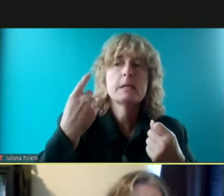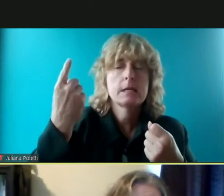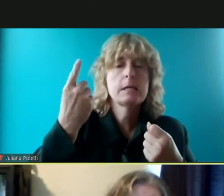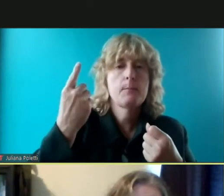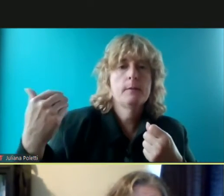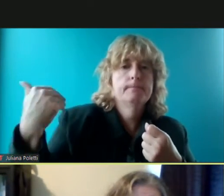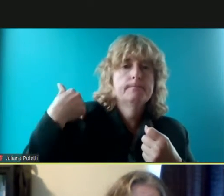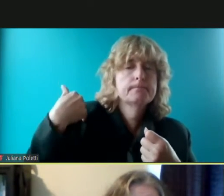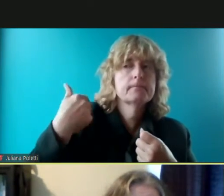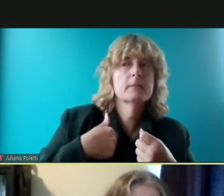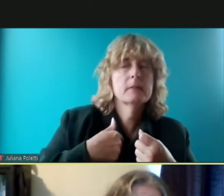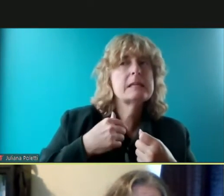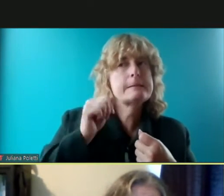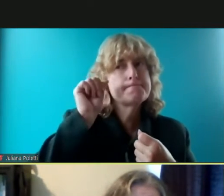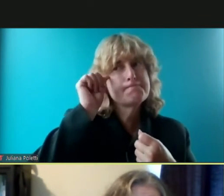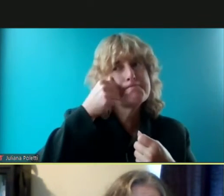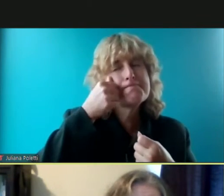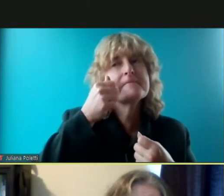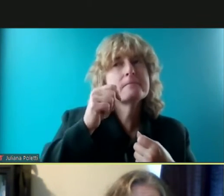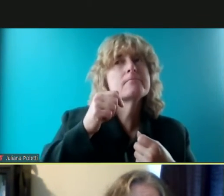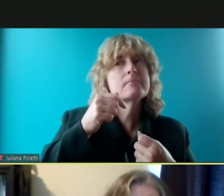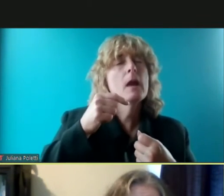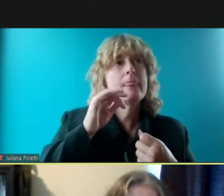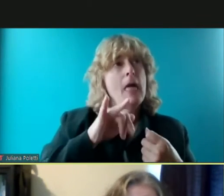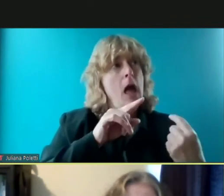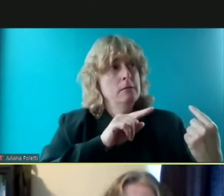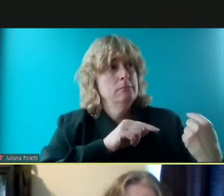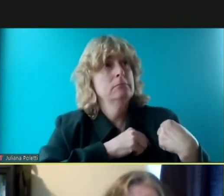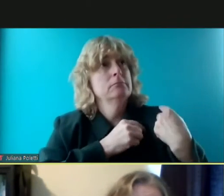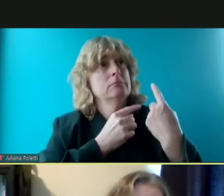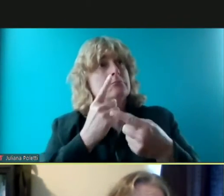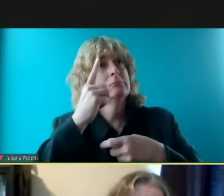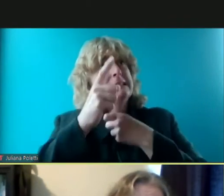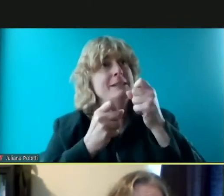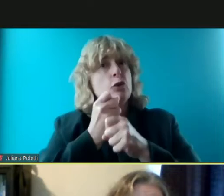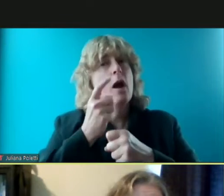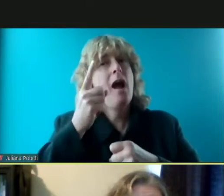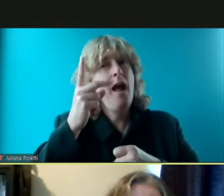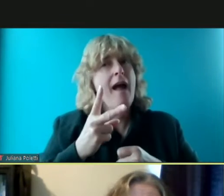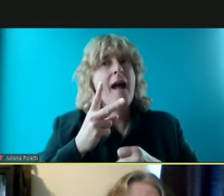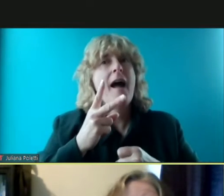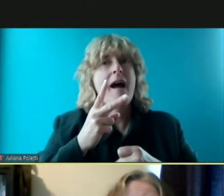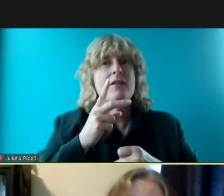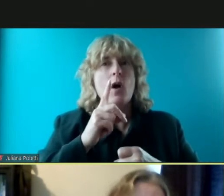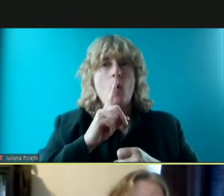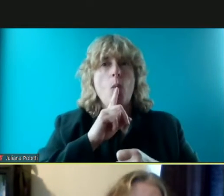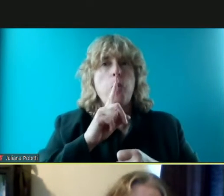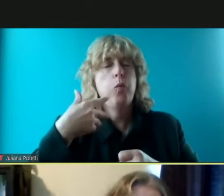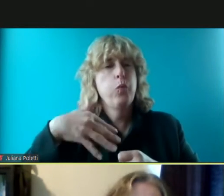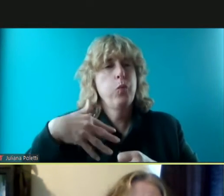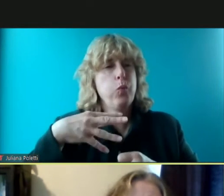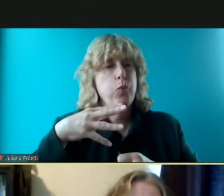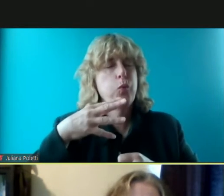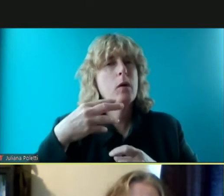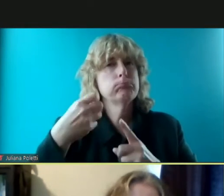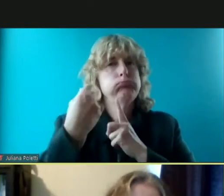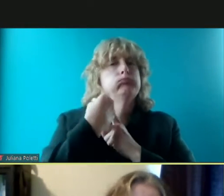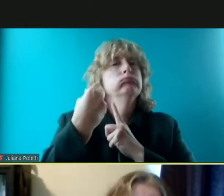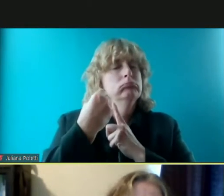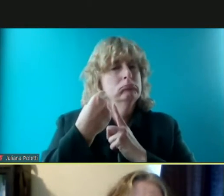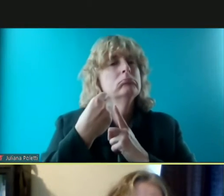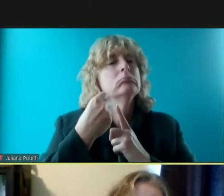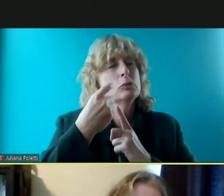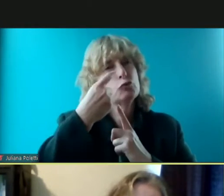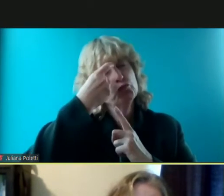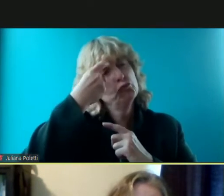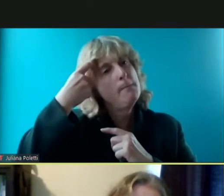that we all have experienced in the last year and a half and and the triumph but um